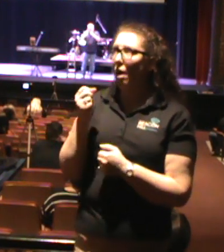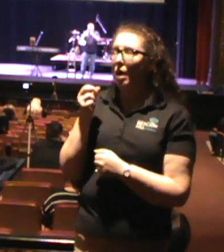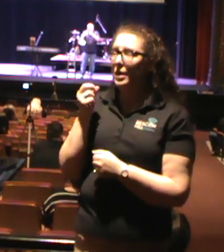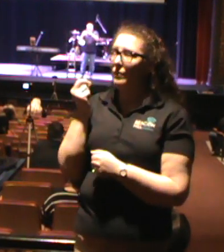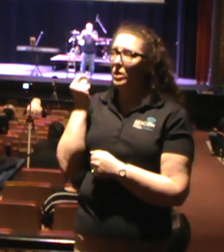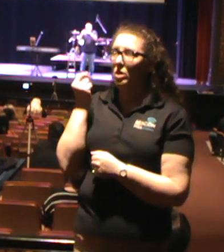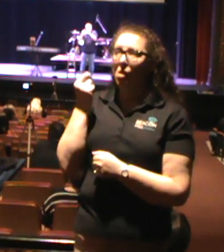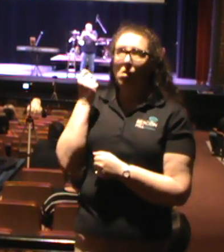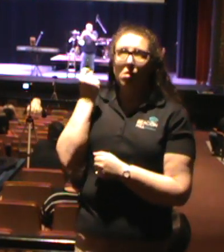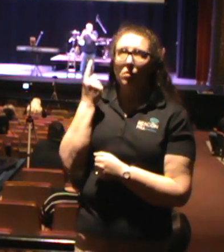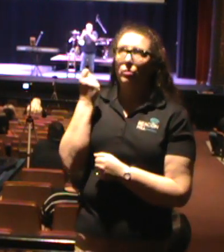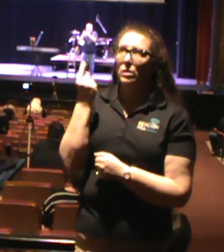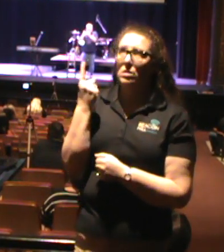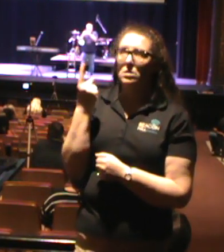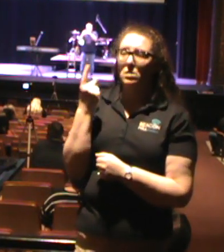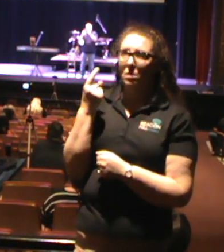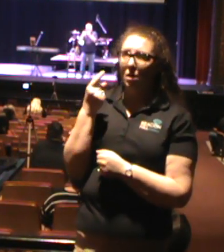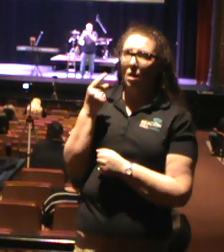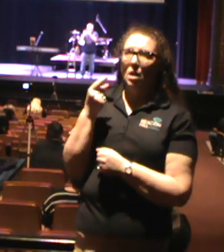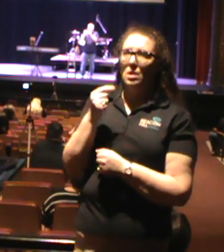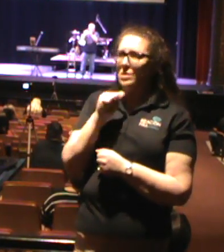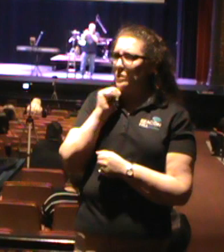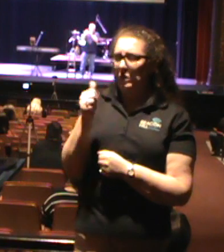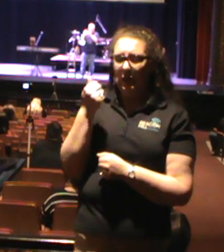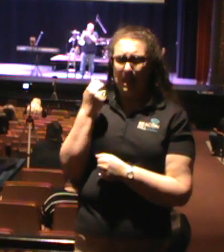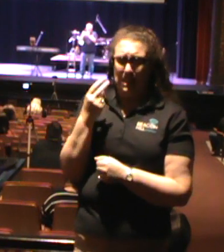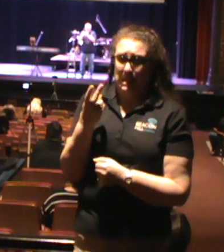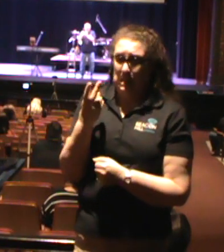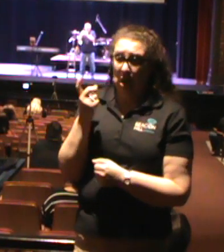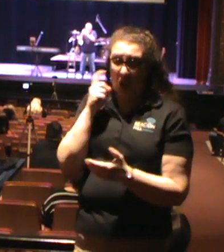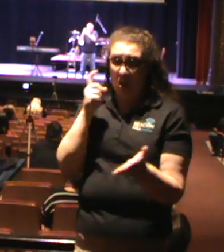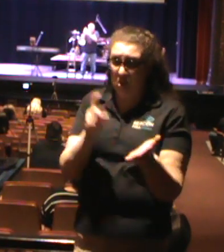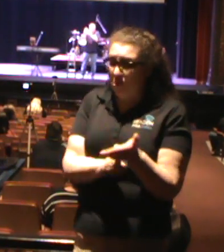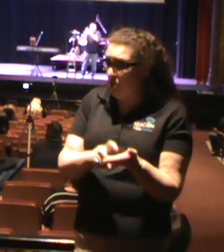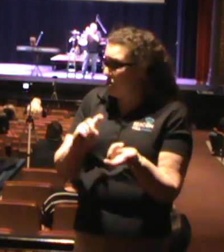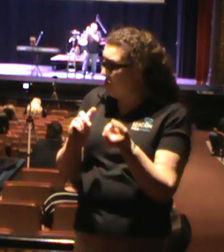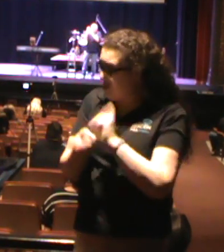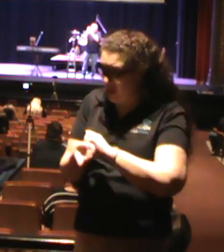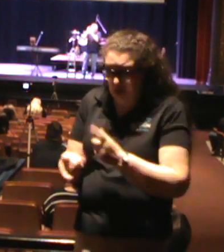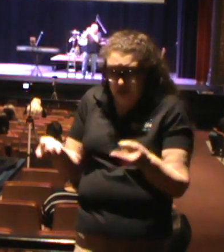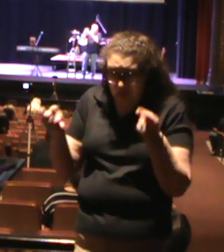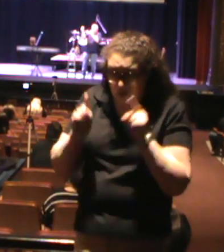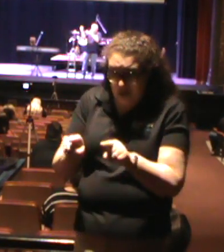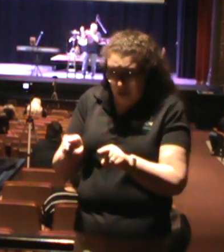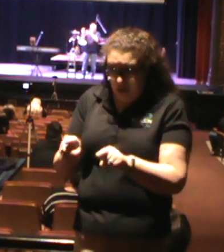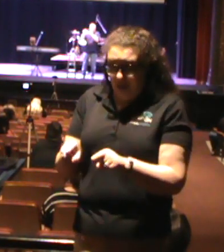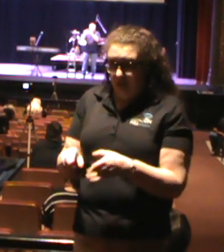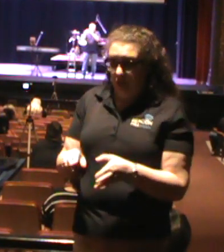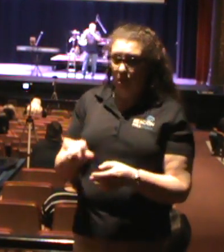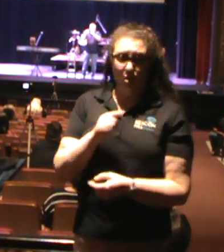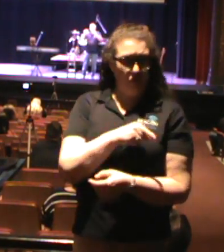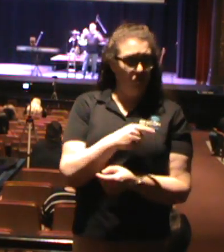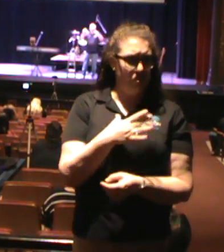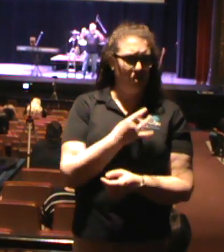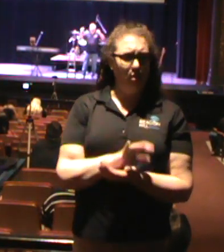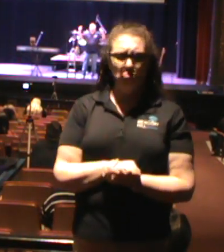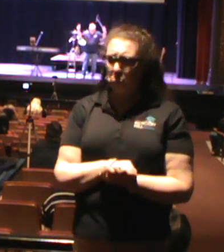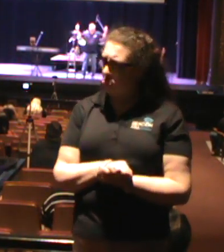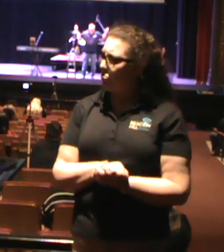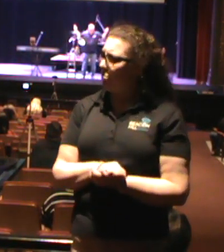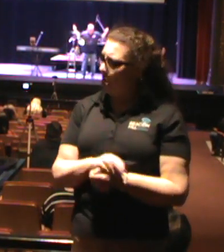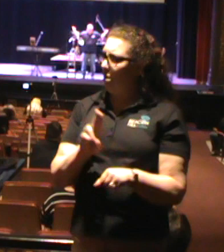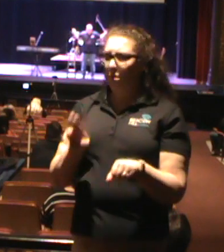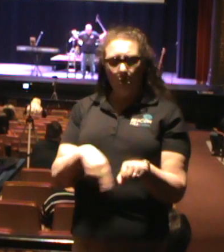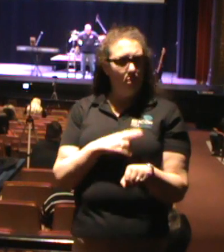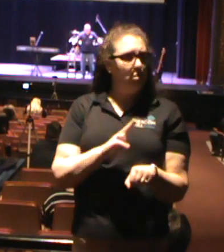even realize the subtle changes that are happening. And you're just saying, and you're just checking it off as just part